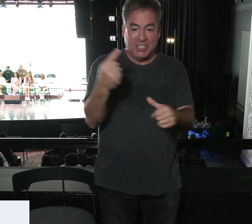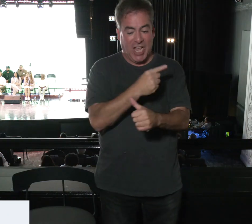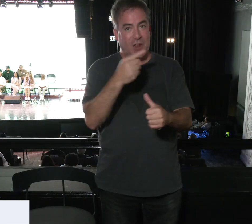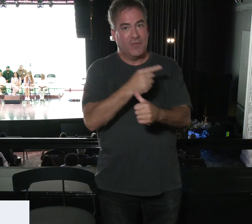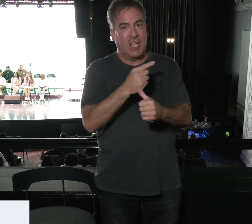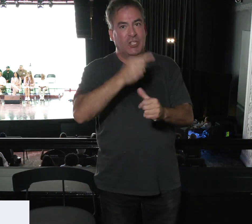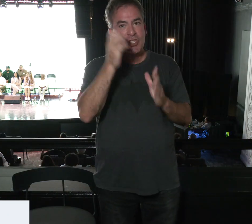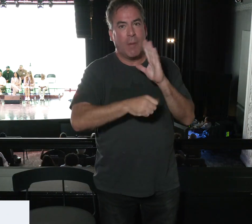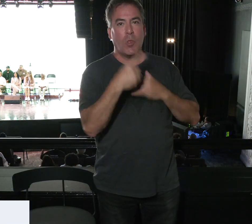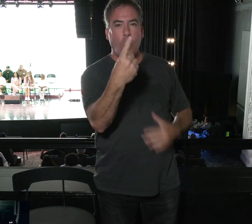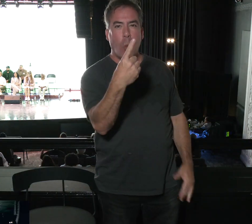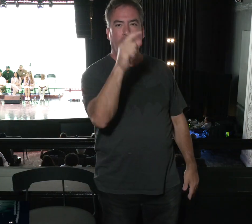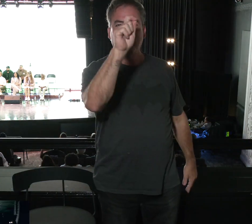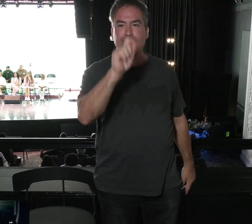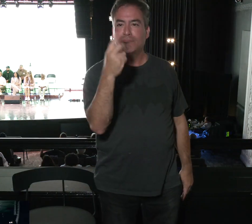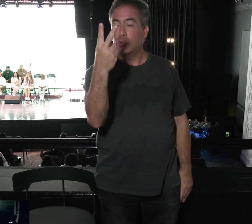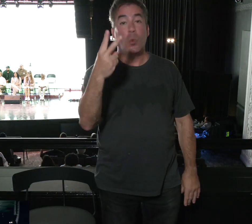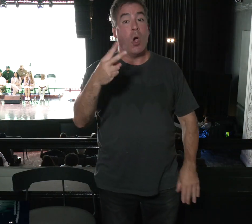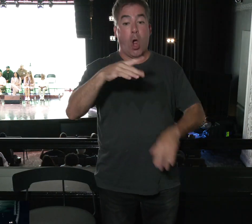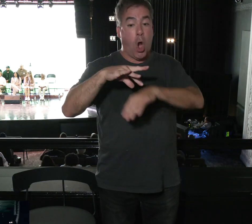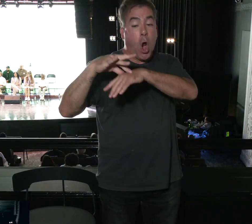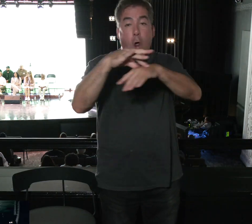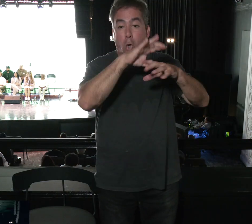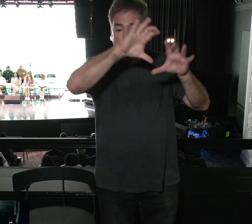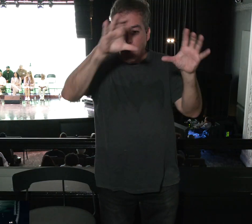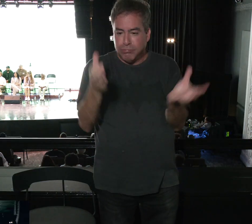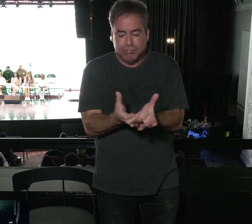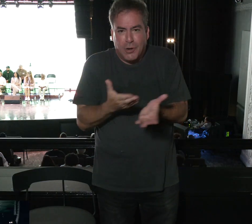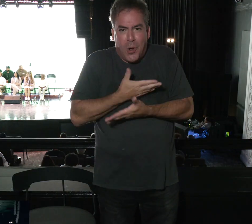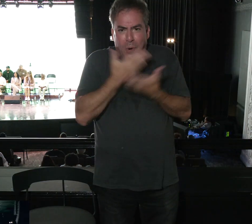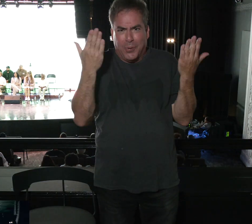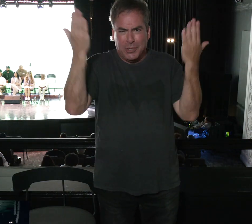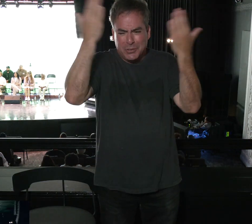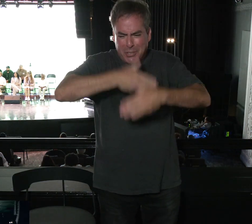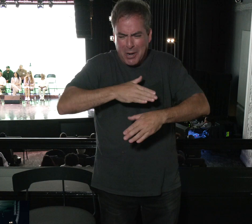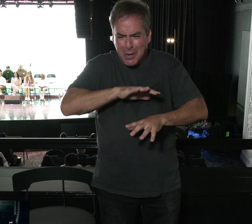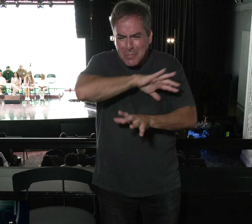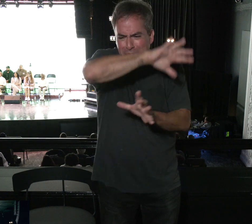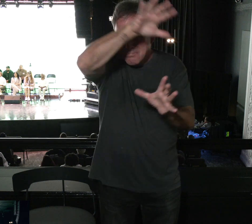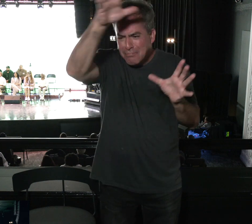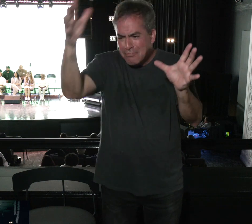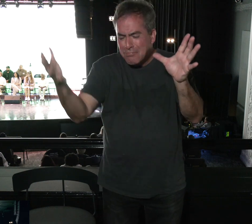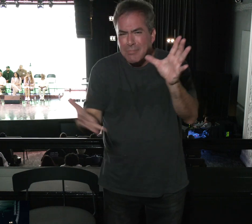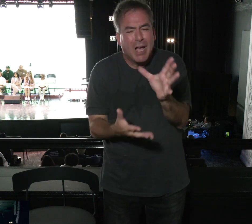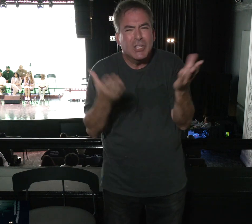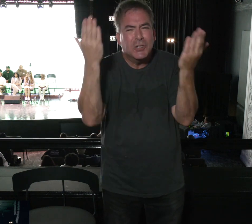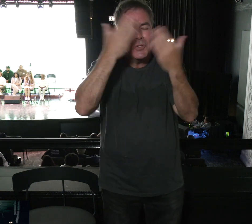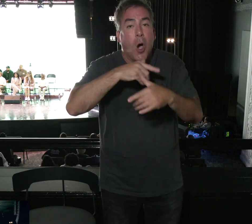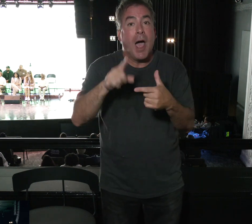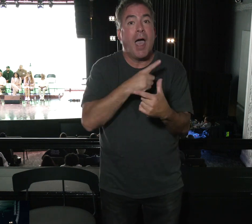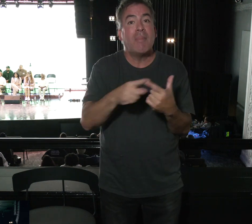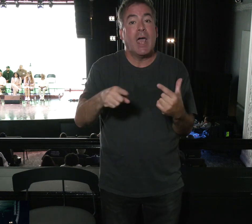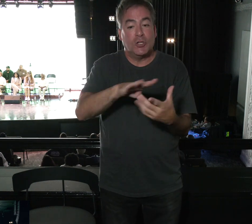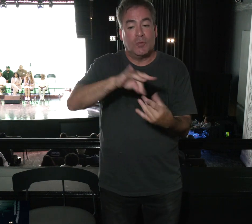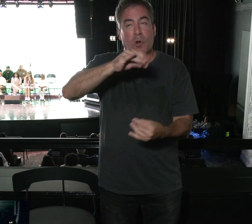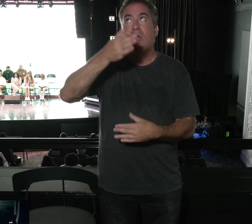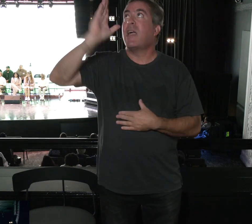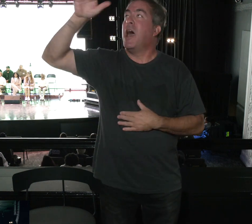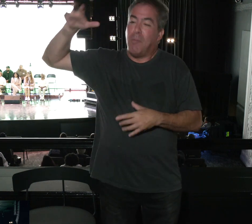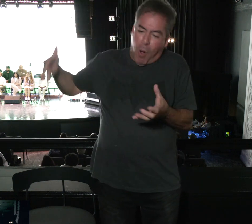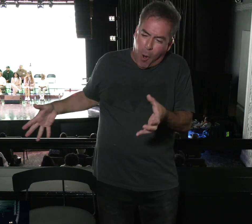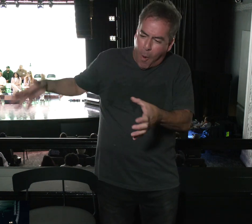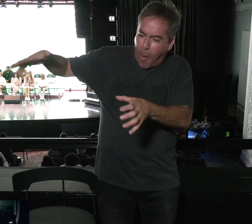verse 2. The earth was without form and void, and darkness was on the face of the deep, and the Spirit of God was